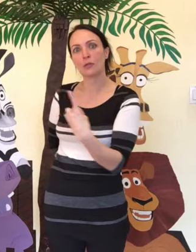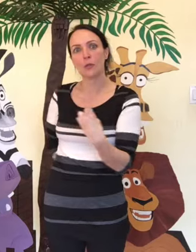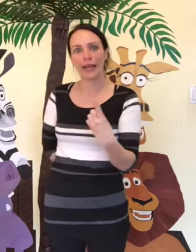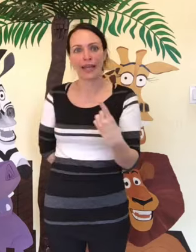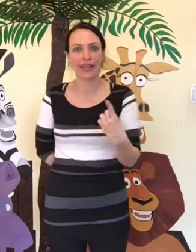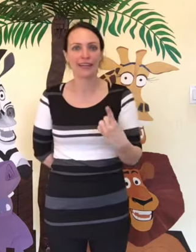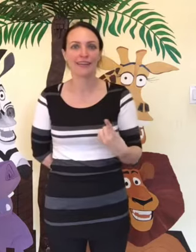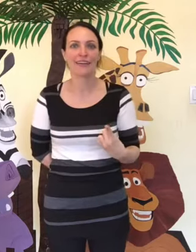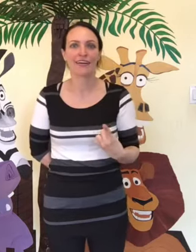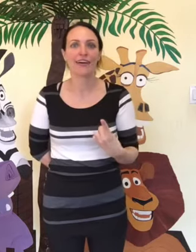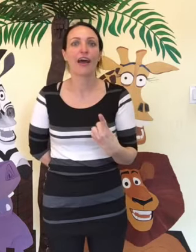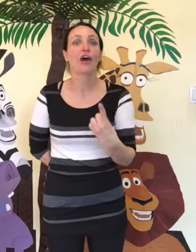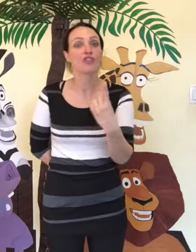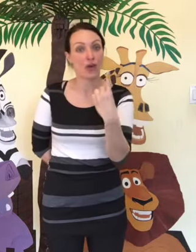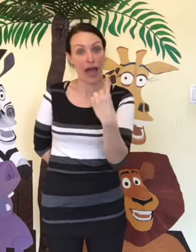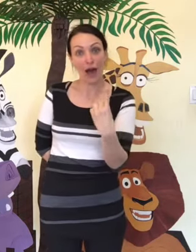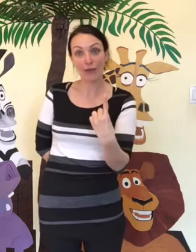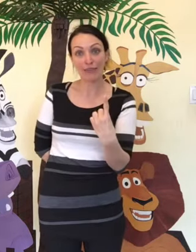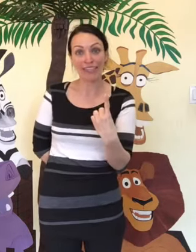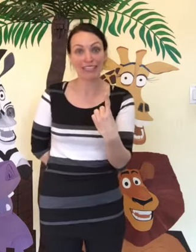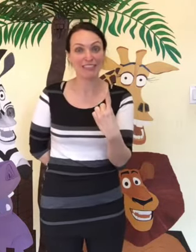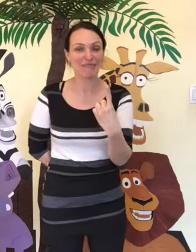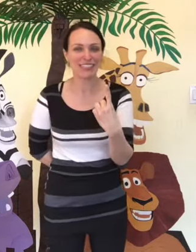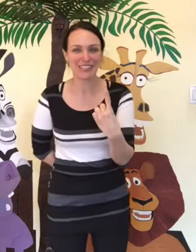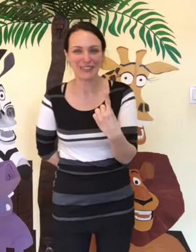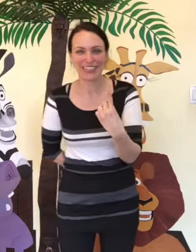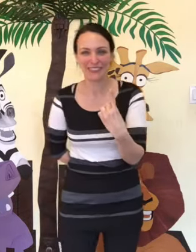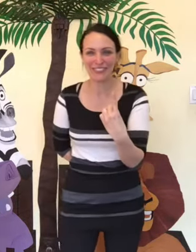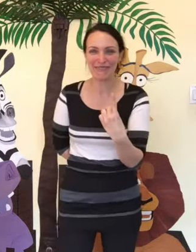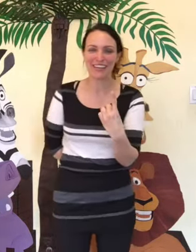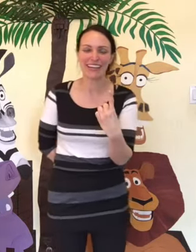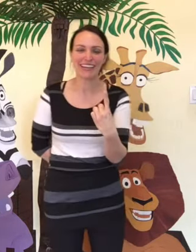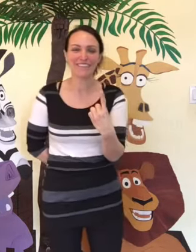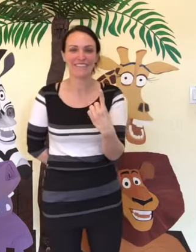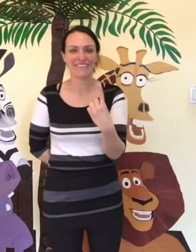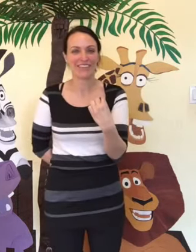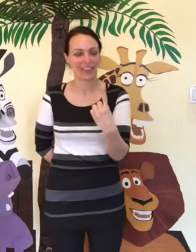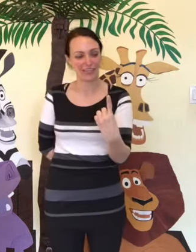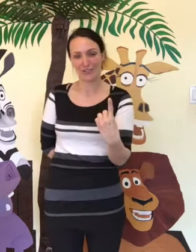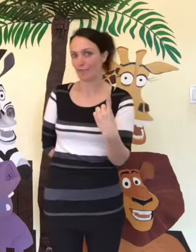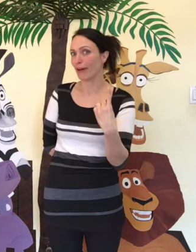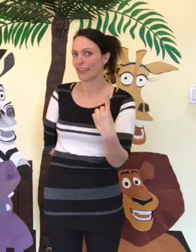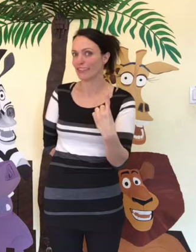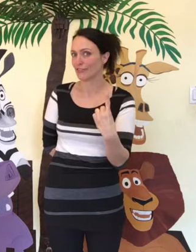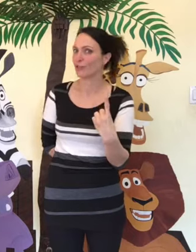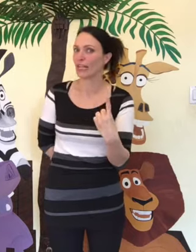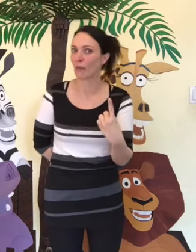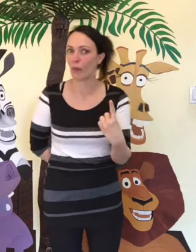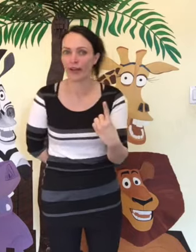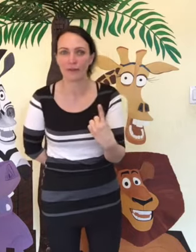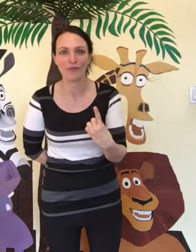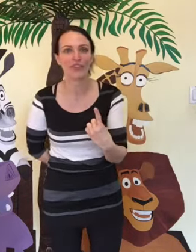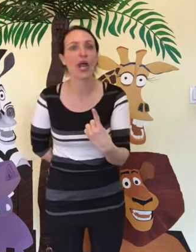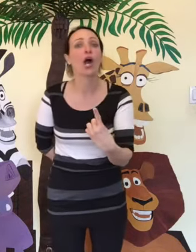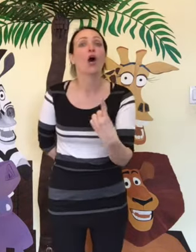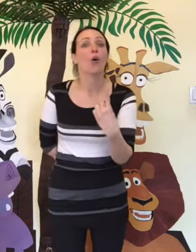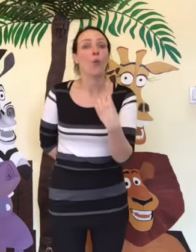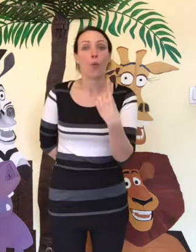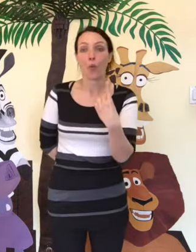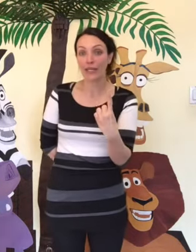away. So how many Easter bunnies were left to play? That's right, there's only one. One